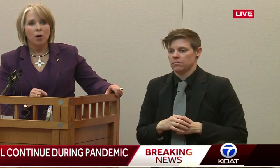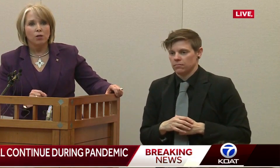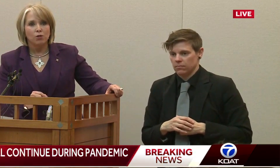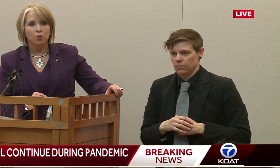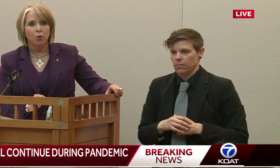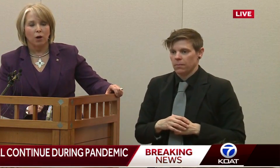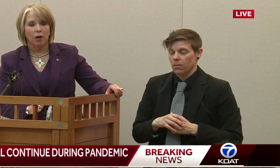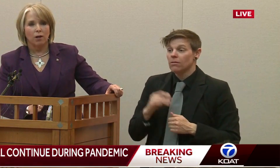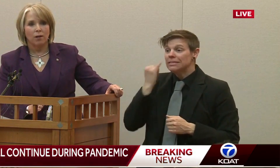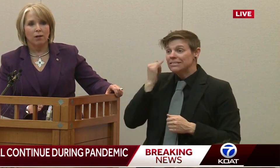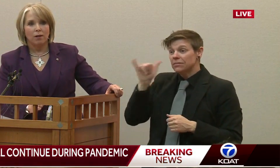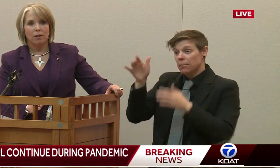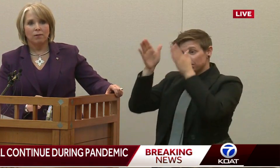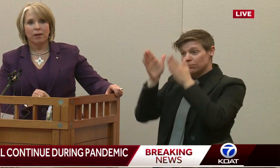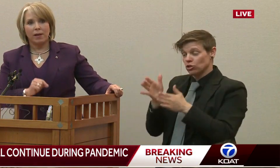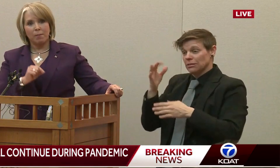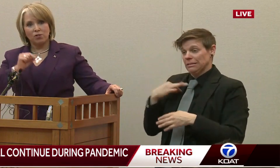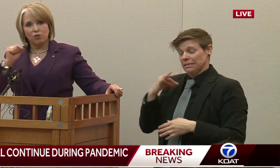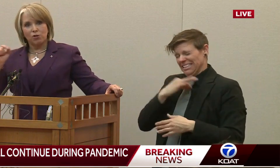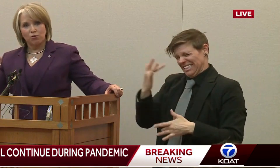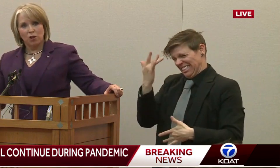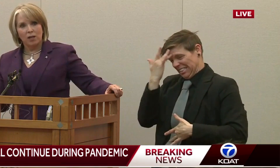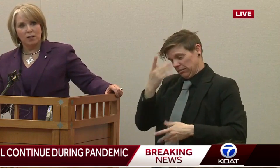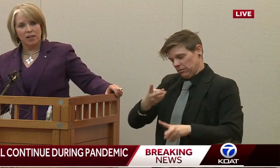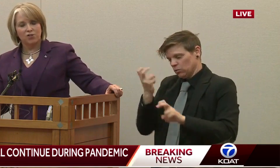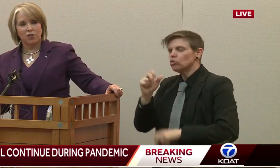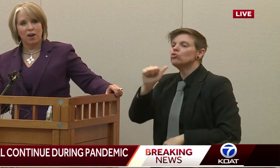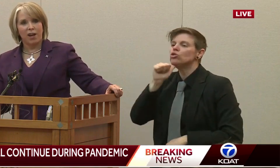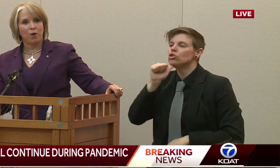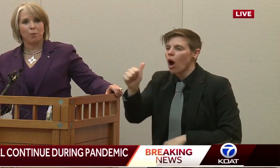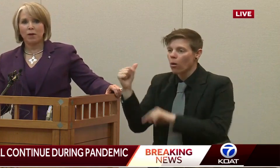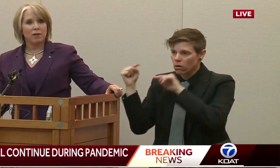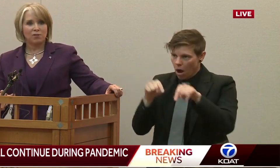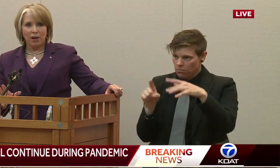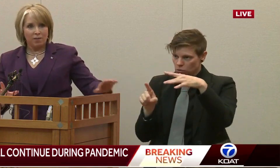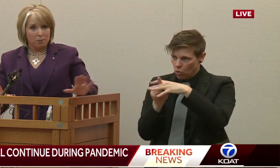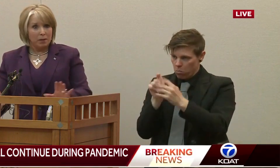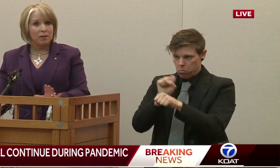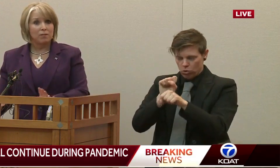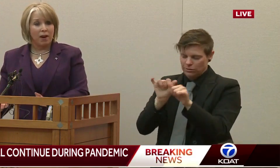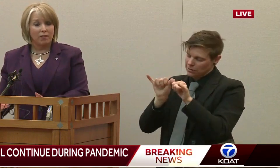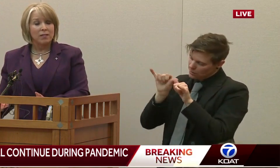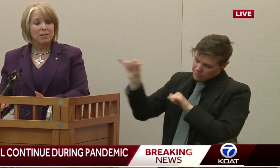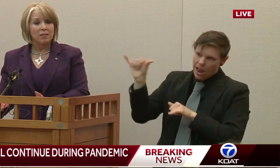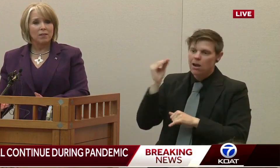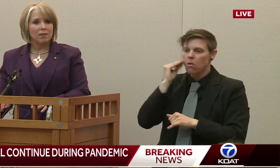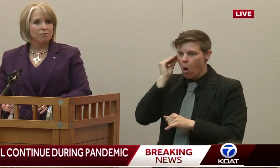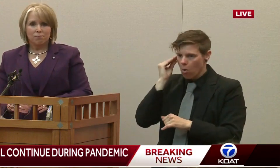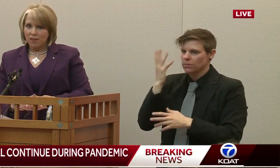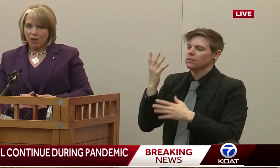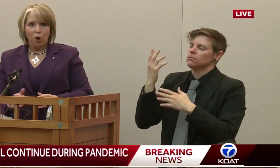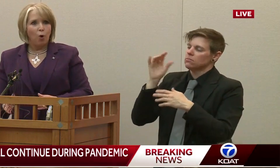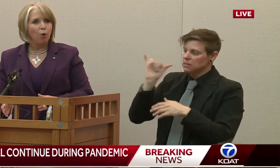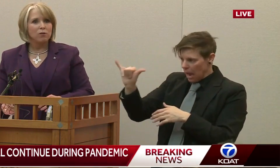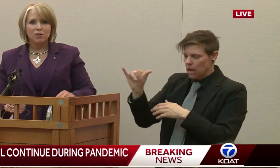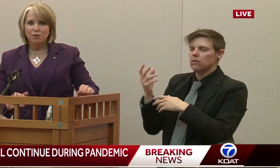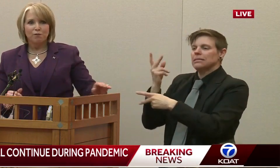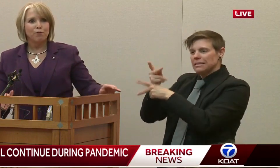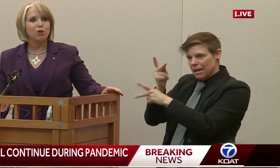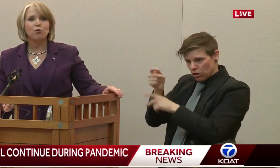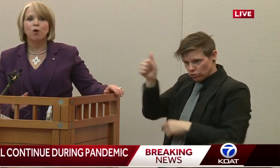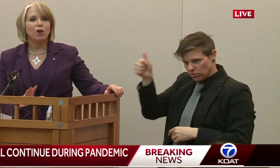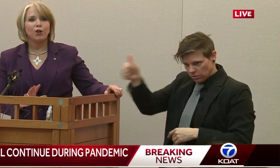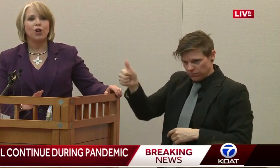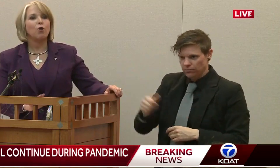go to work. Right? They must do social isolation at home. It doesn't have to be this virus. Cold,